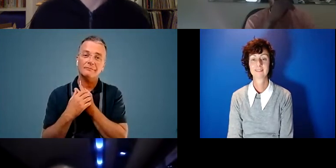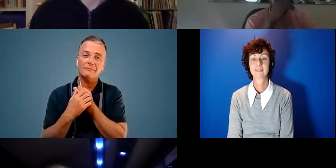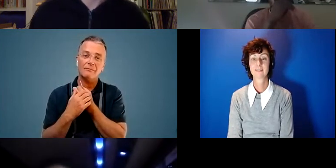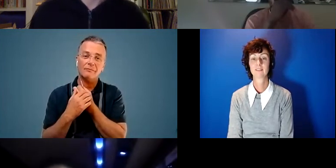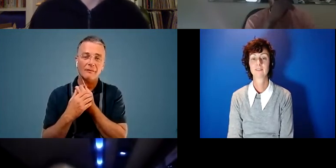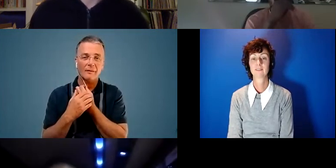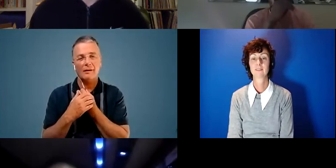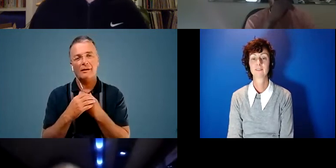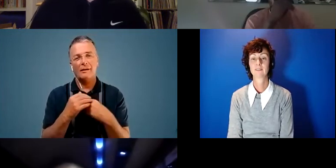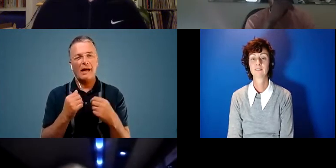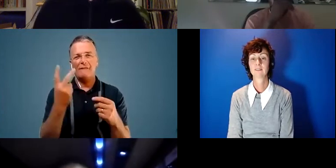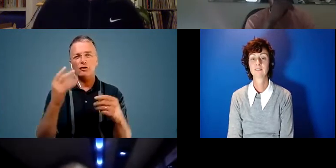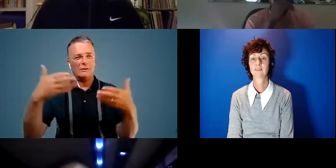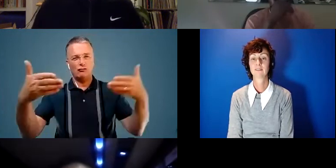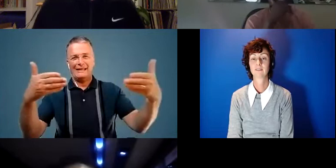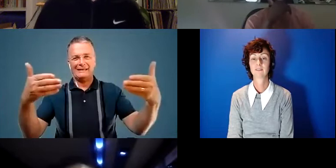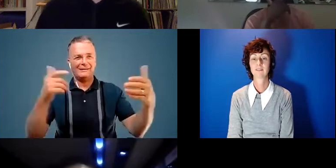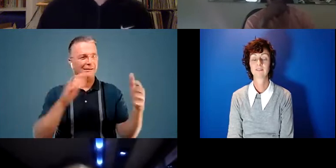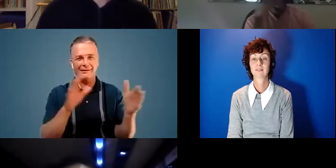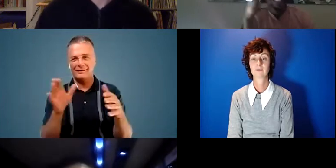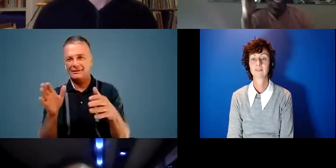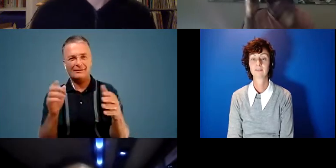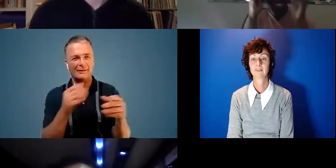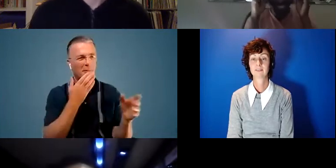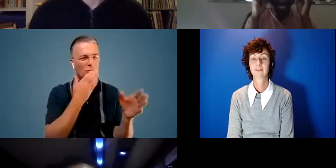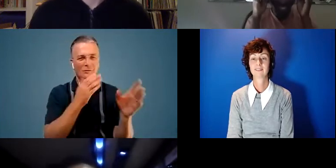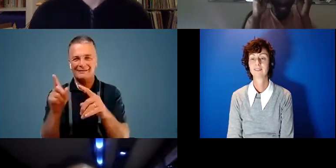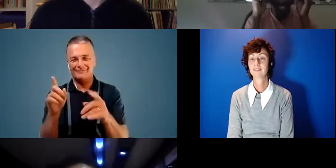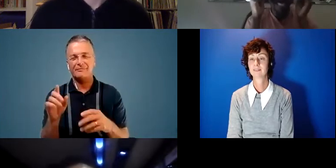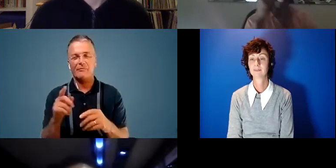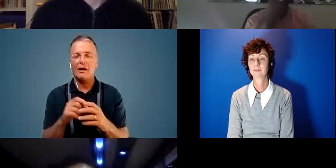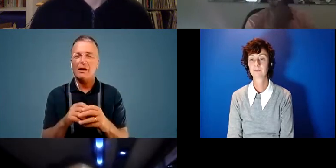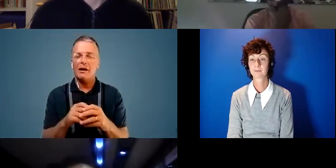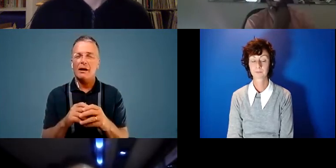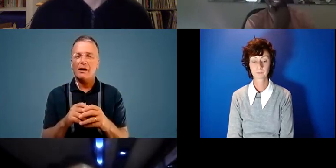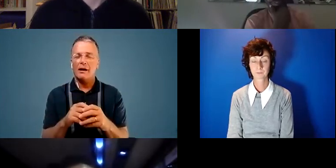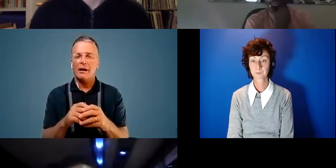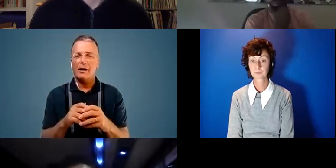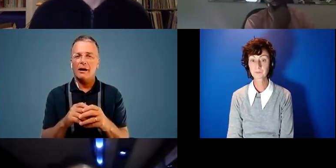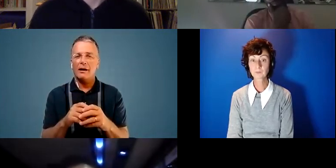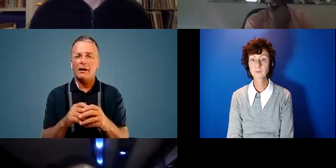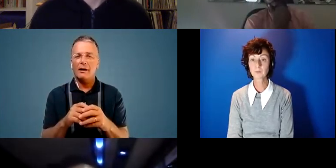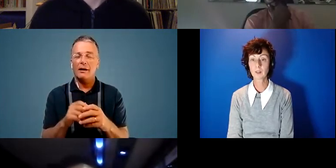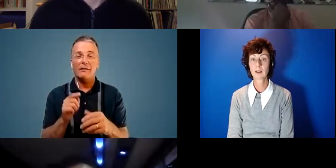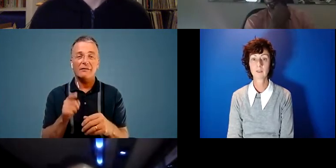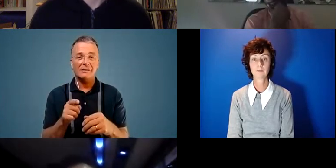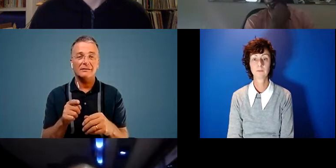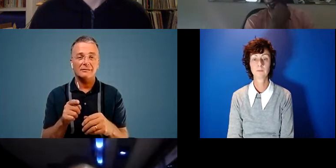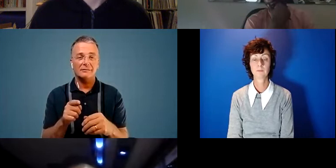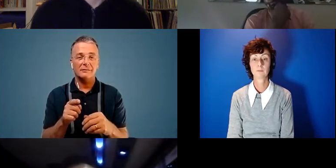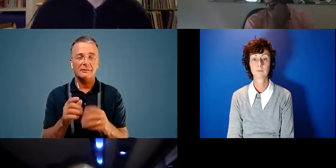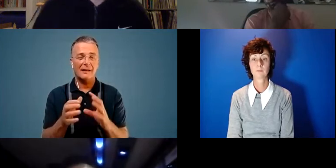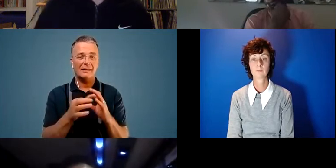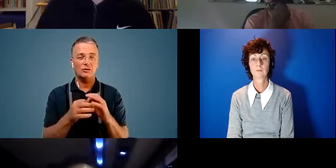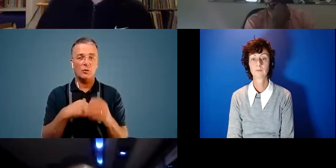so i've got two screens i'm to my mouse across the other one as a bit of a track um but yeah no i this actually speaks to i guess the work